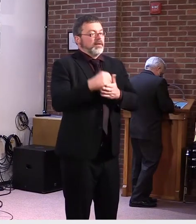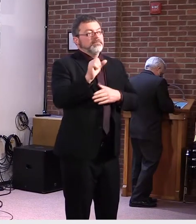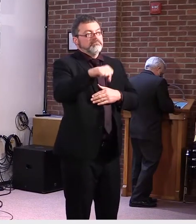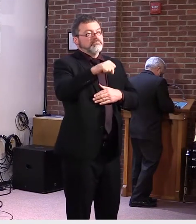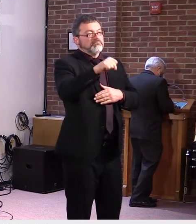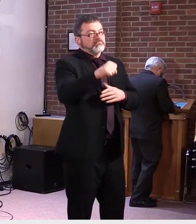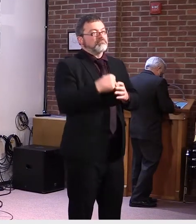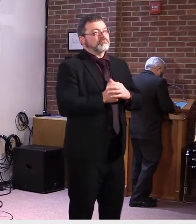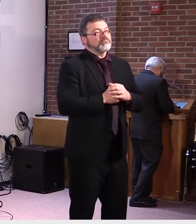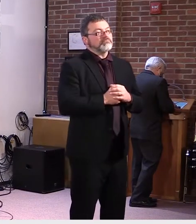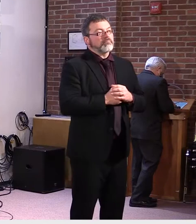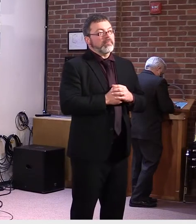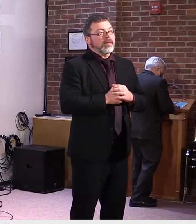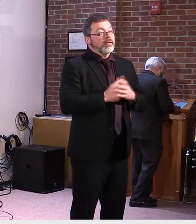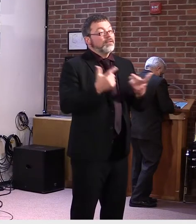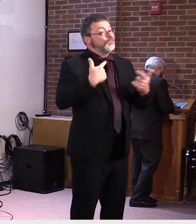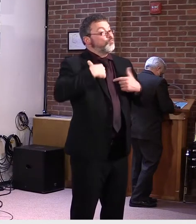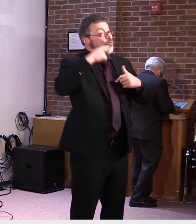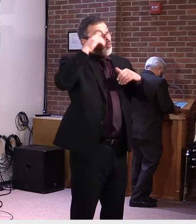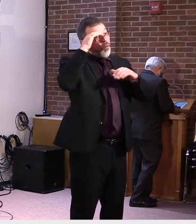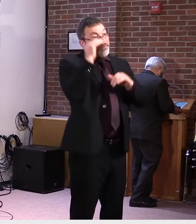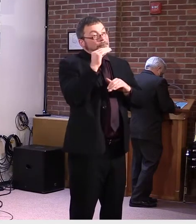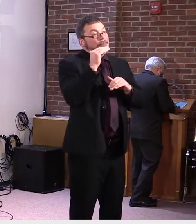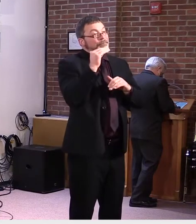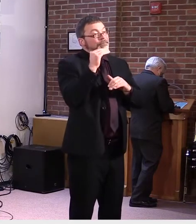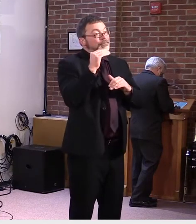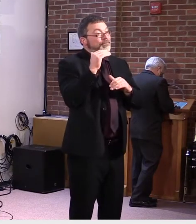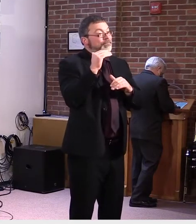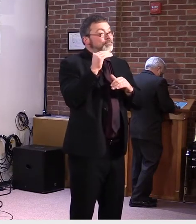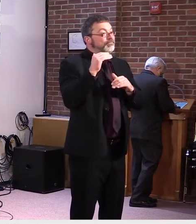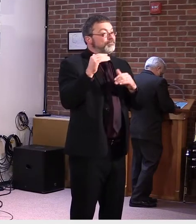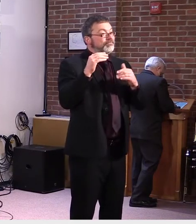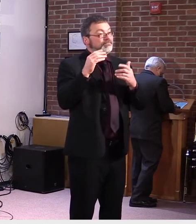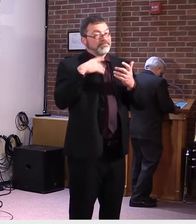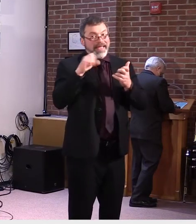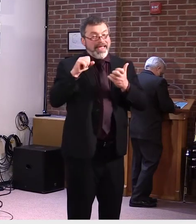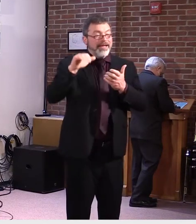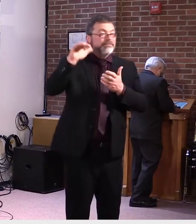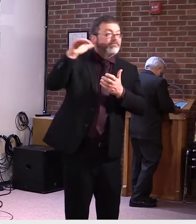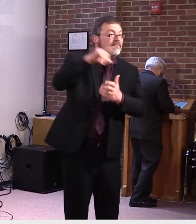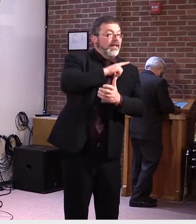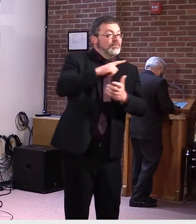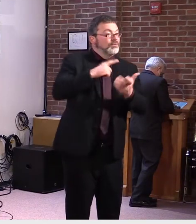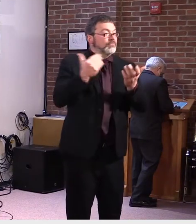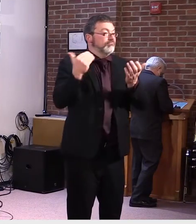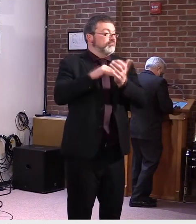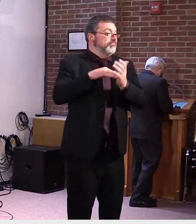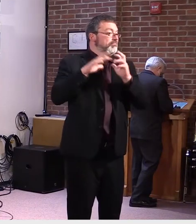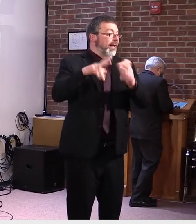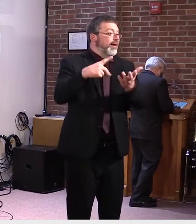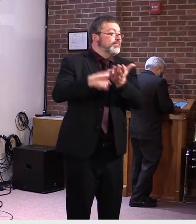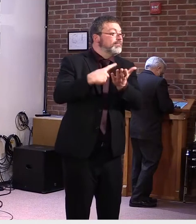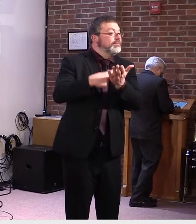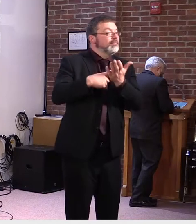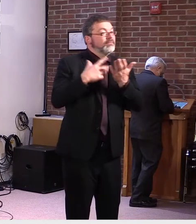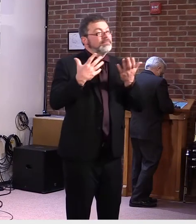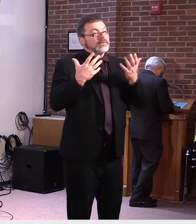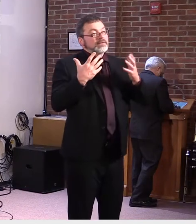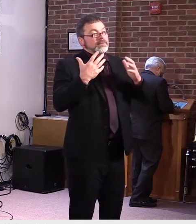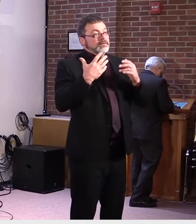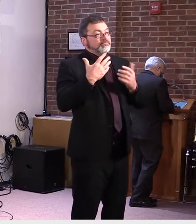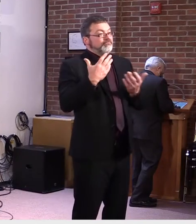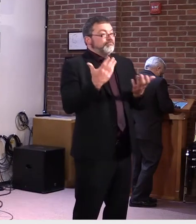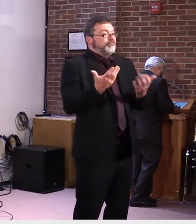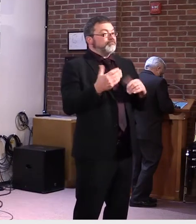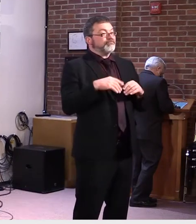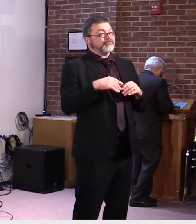to, to do, um, more of that, uh, because I think that as we work ourselves out of this situation we find ourselves in, uh,